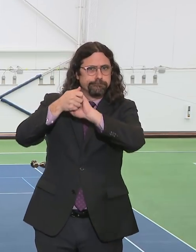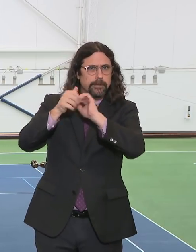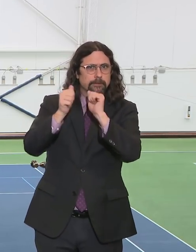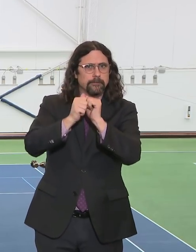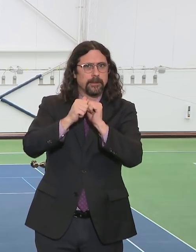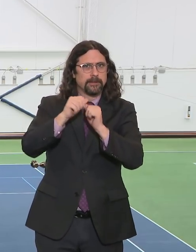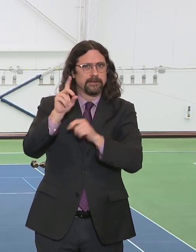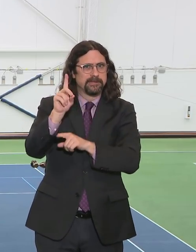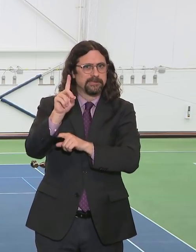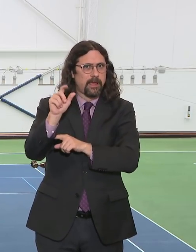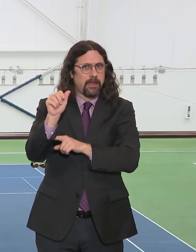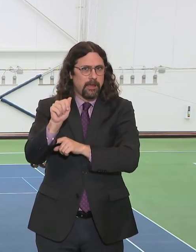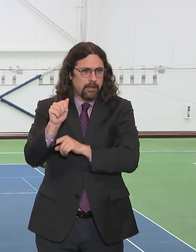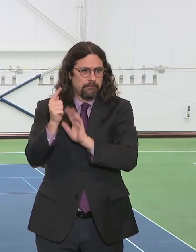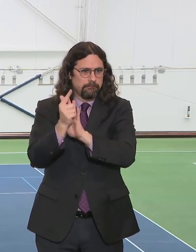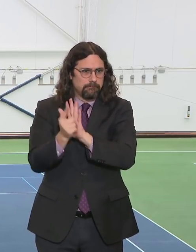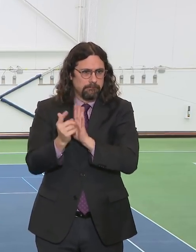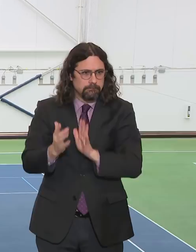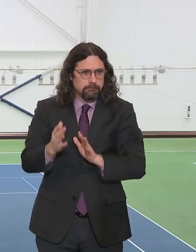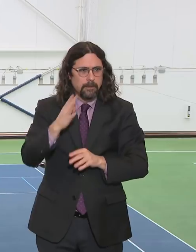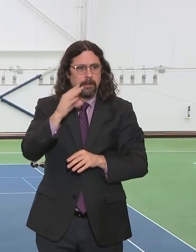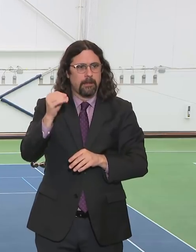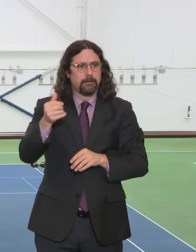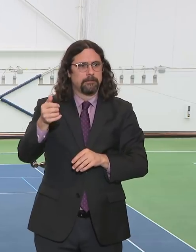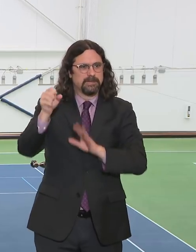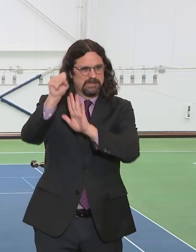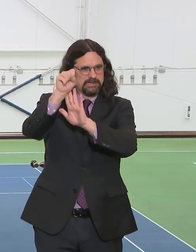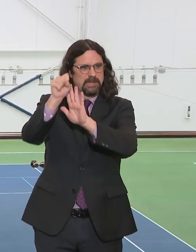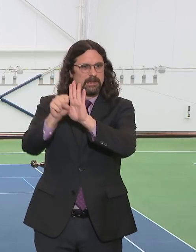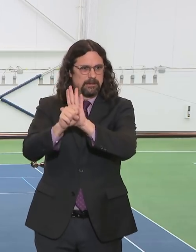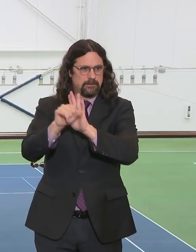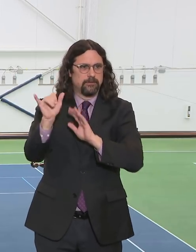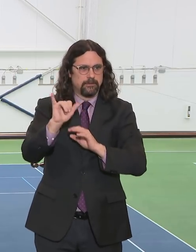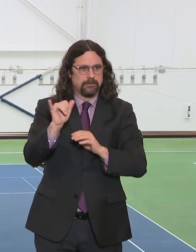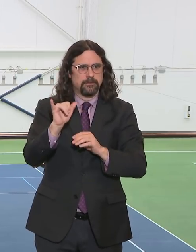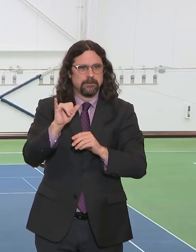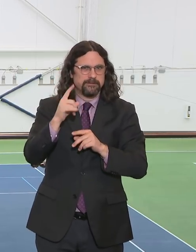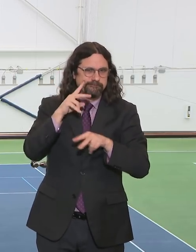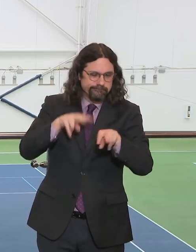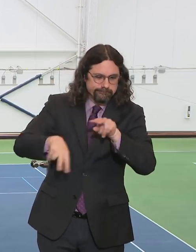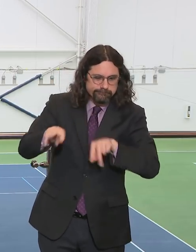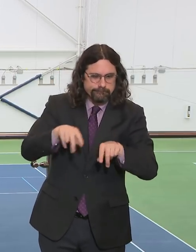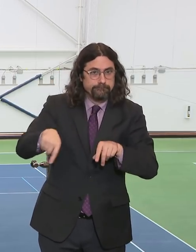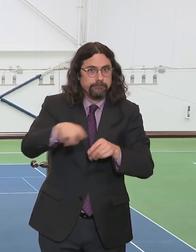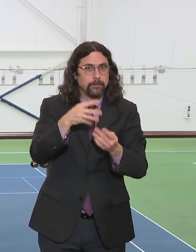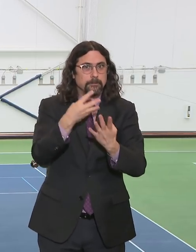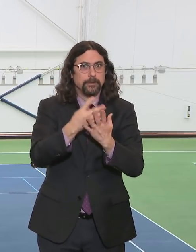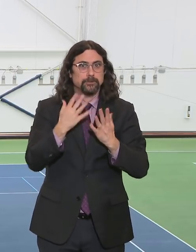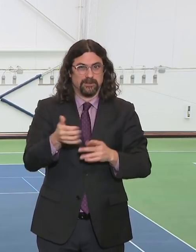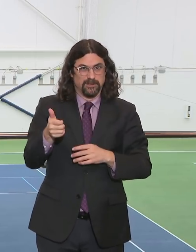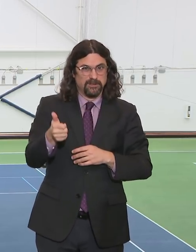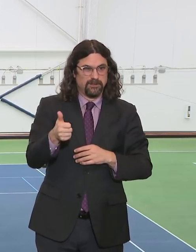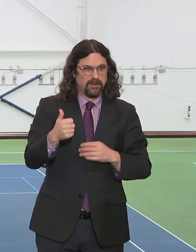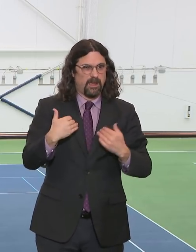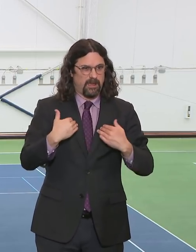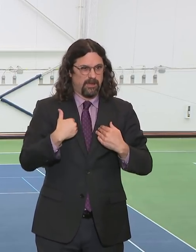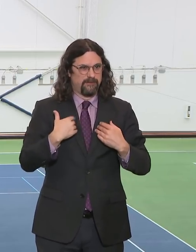medical problems that would put them in direct danger and those who could be released for other reasons as well,